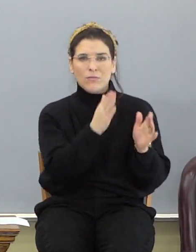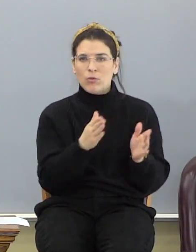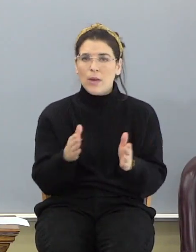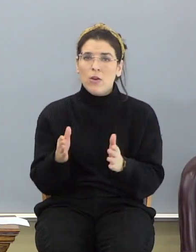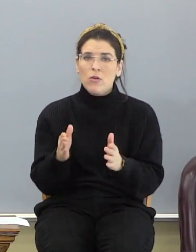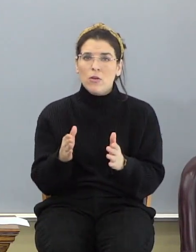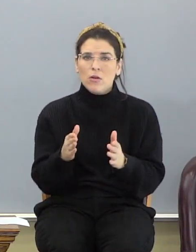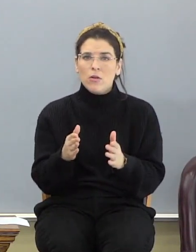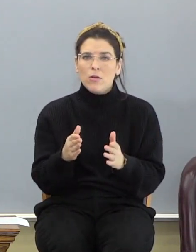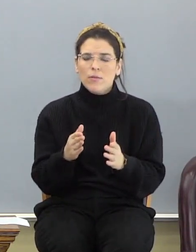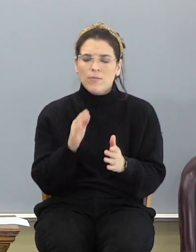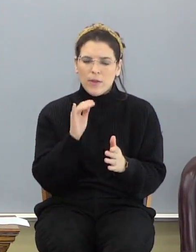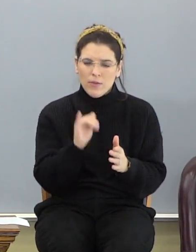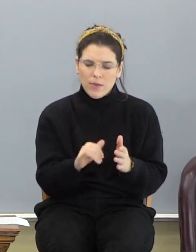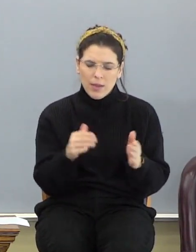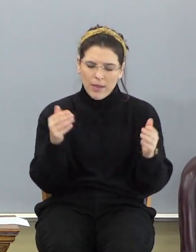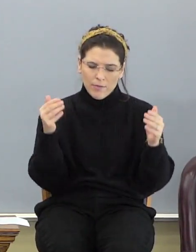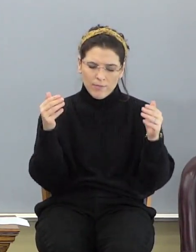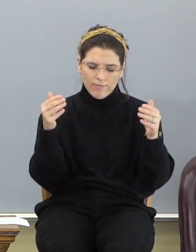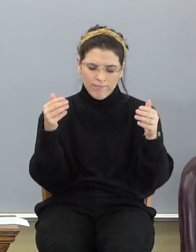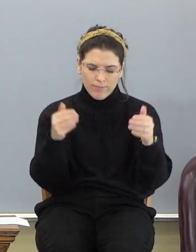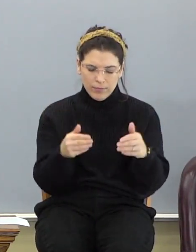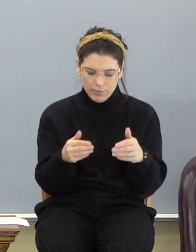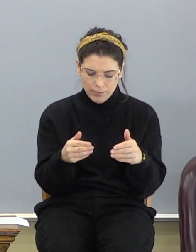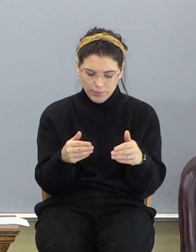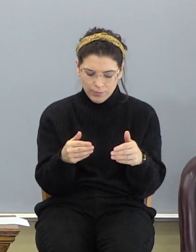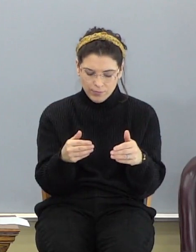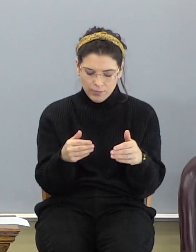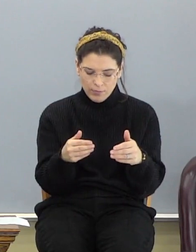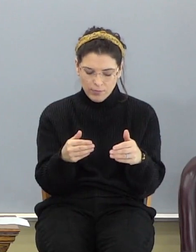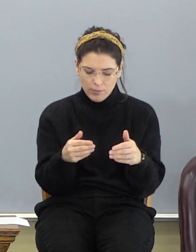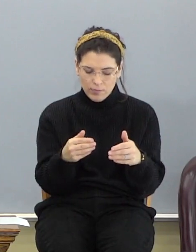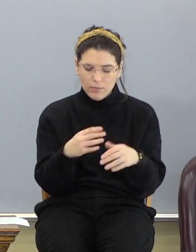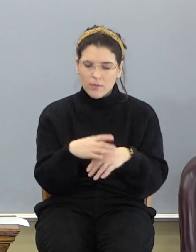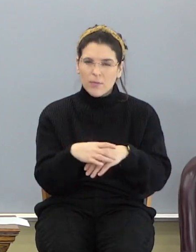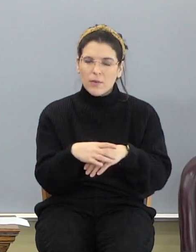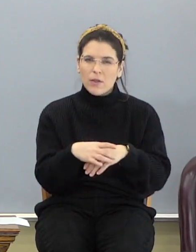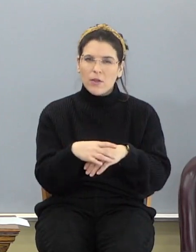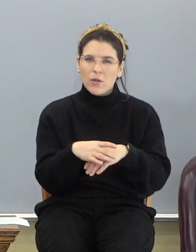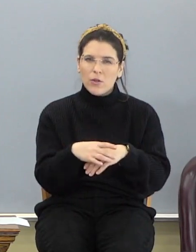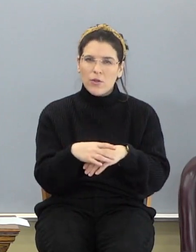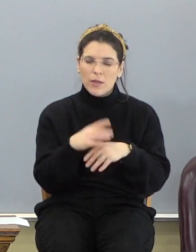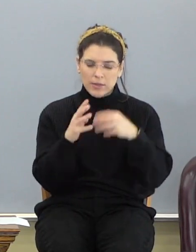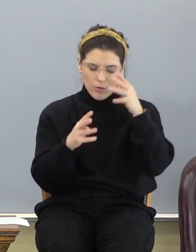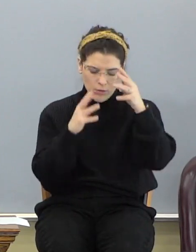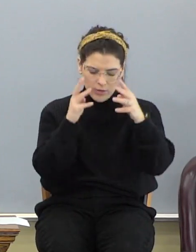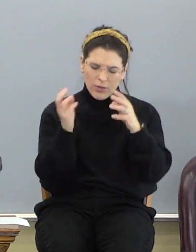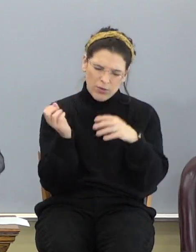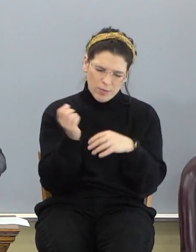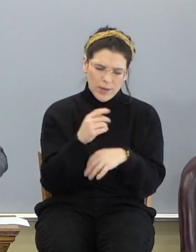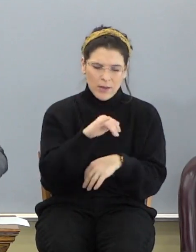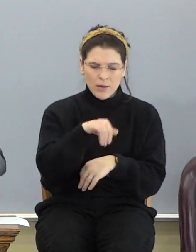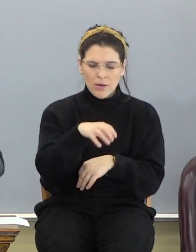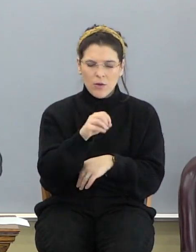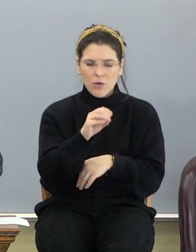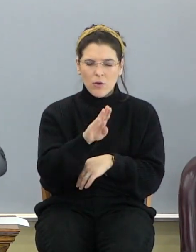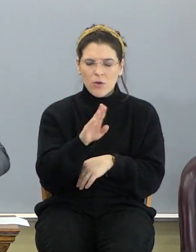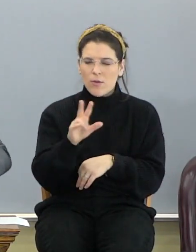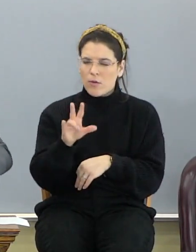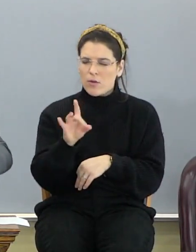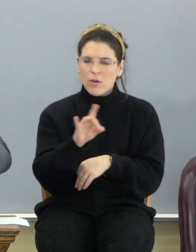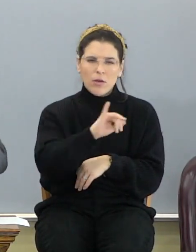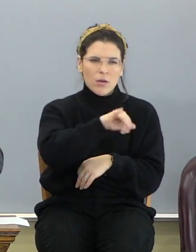that issue, the earth, as He creates it, go back to Job chapter 38.